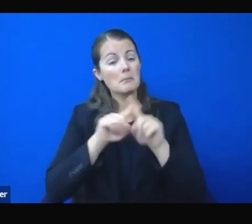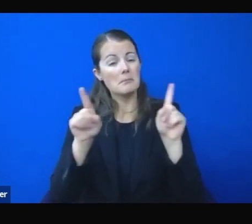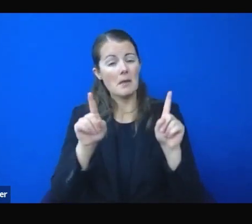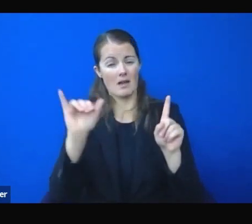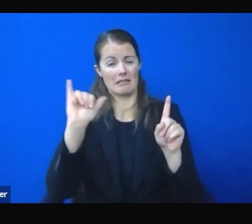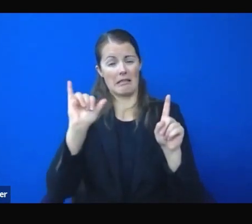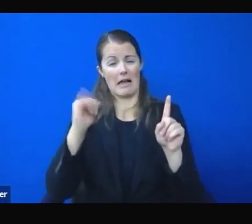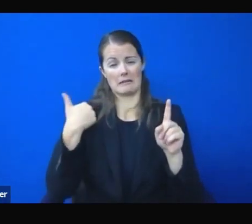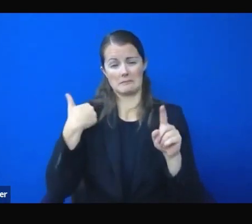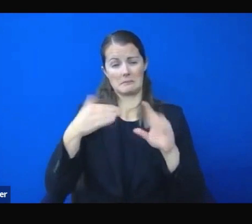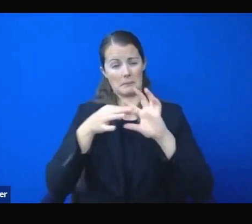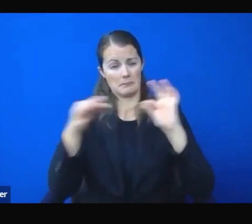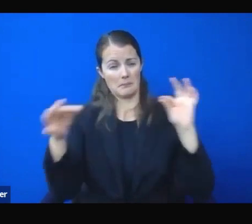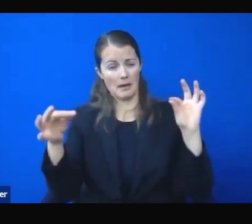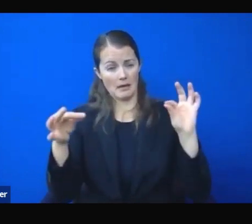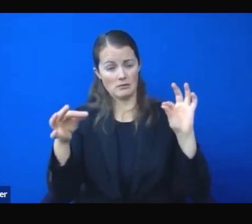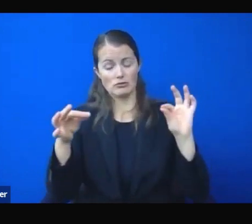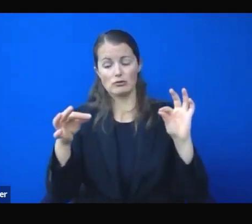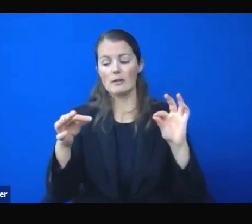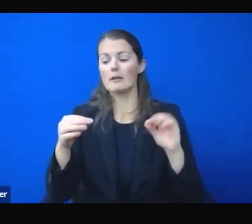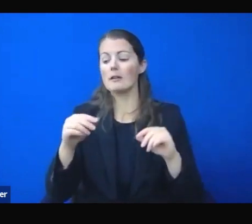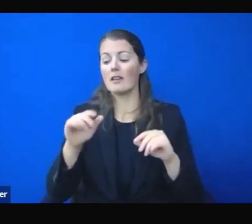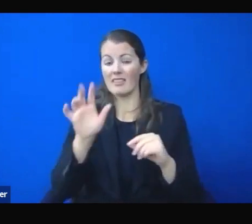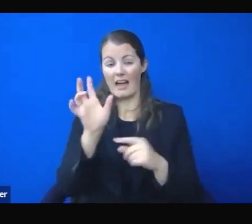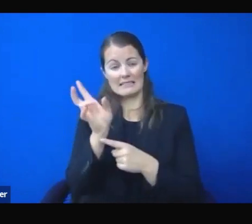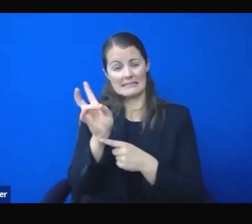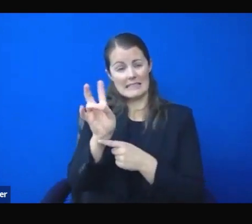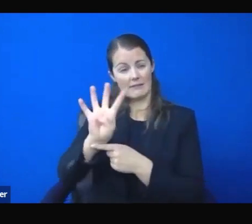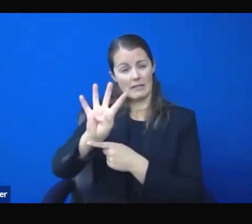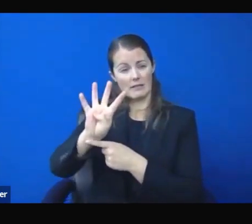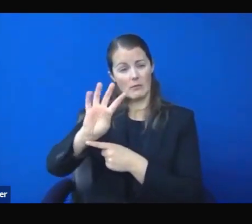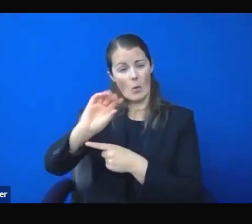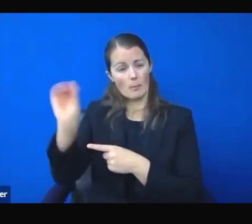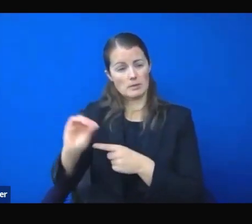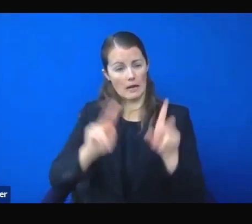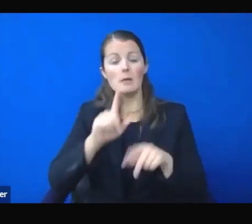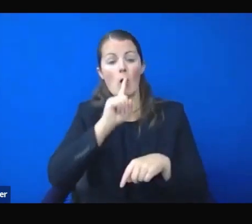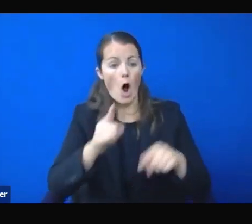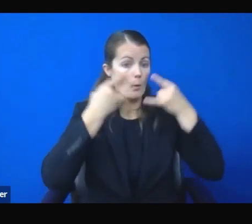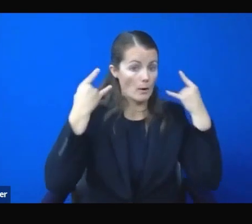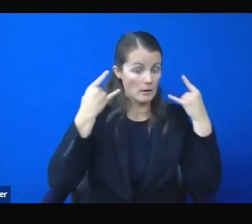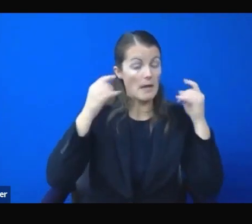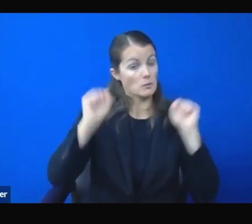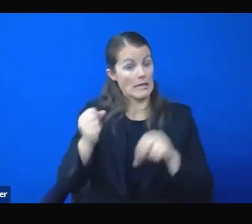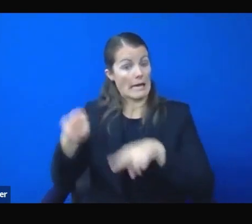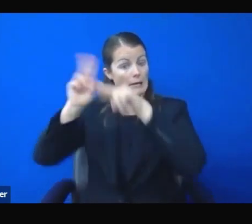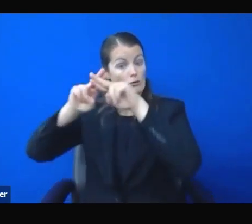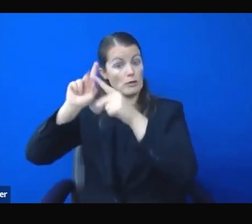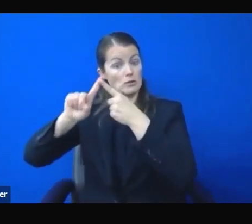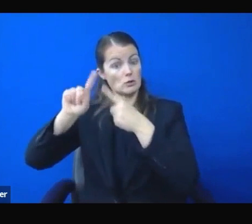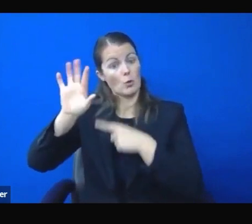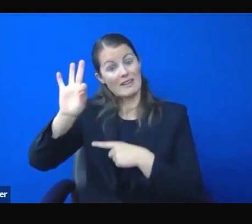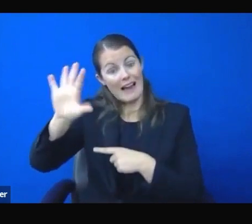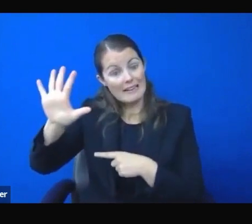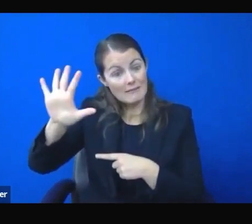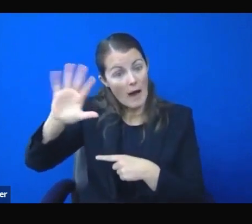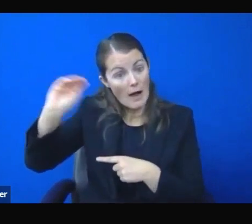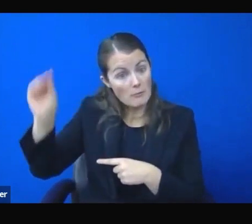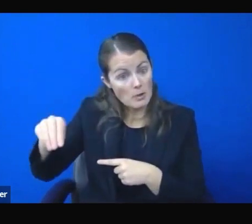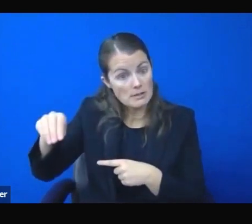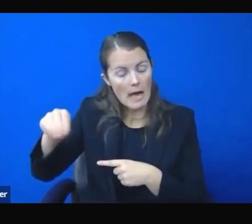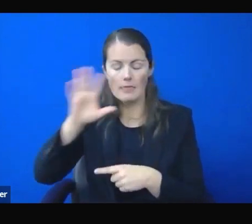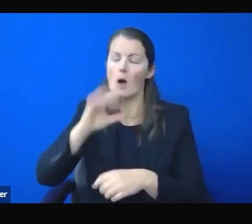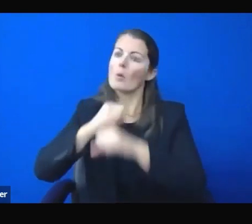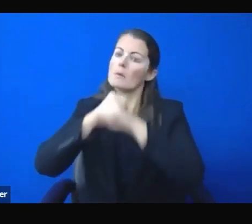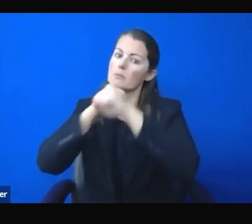to 95% compliance, we'd save 1,000 lives between now and April. So that would affect a lot of families. So they're working,